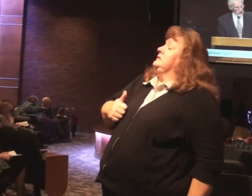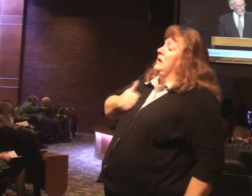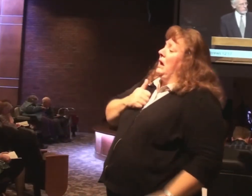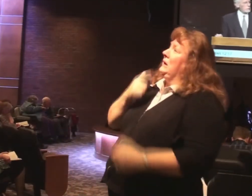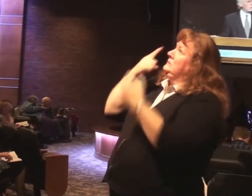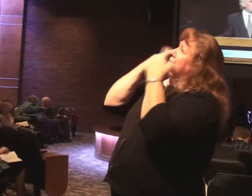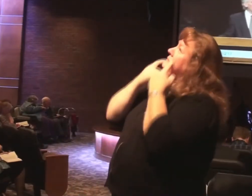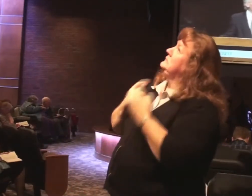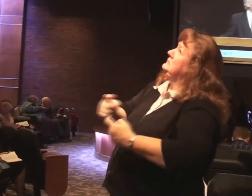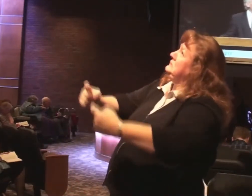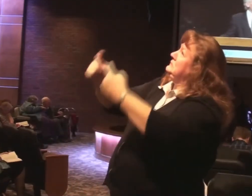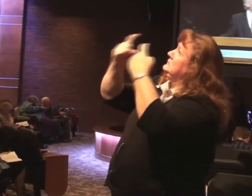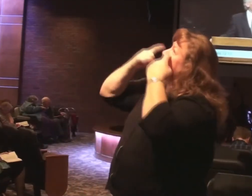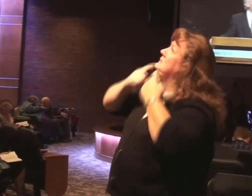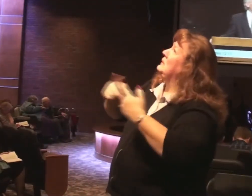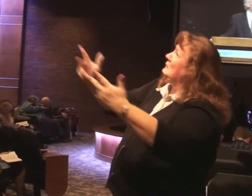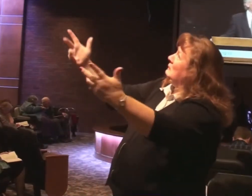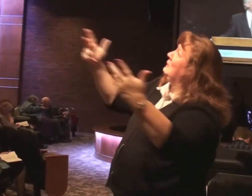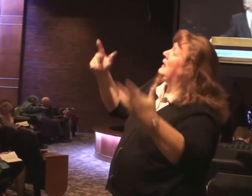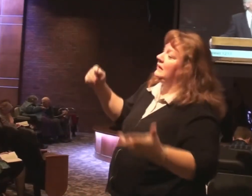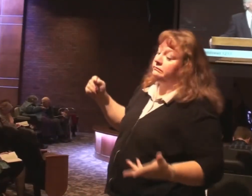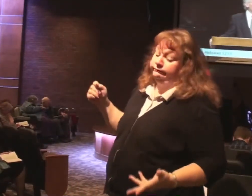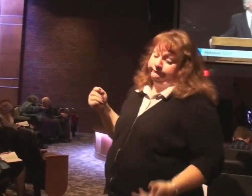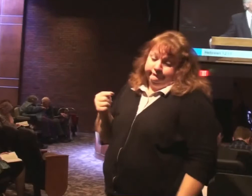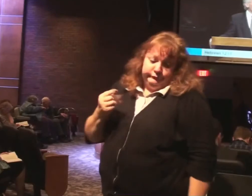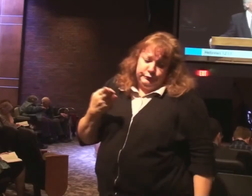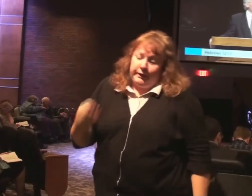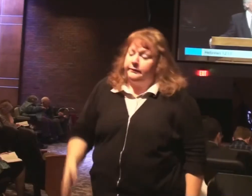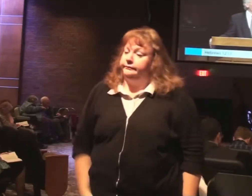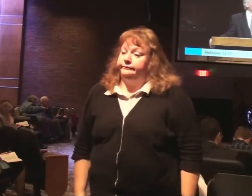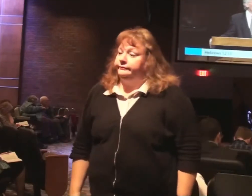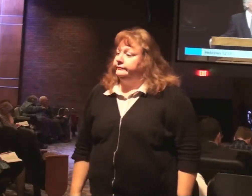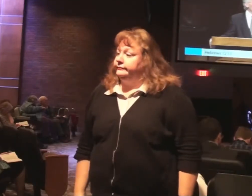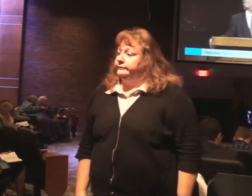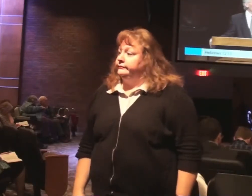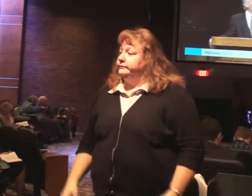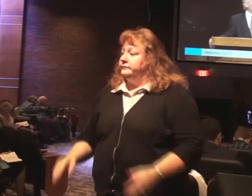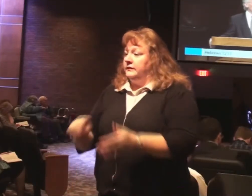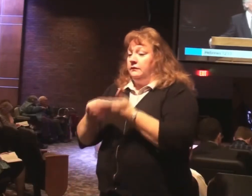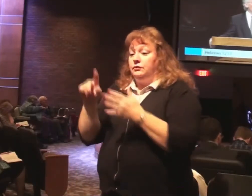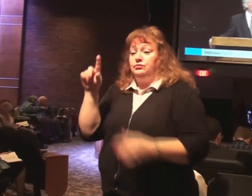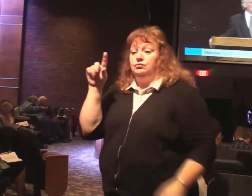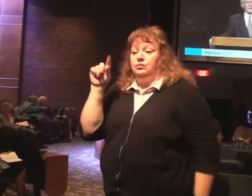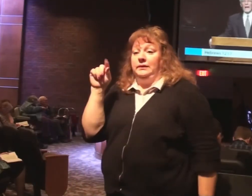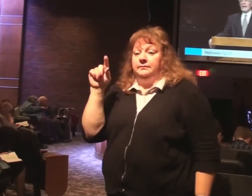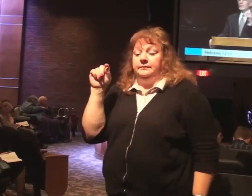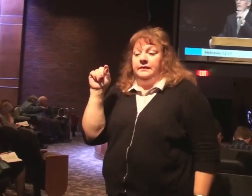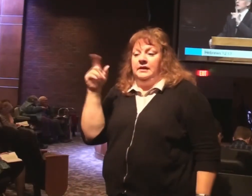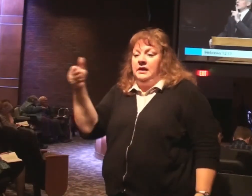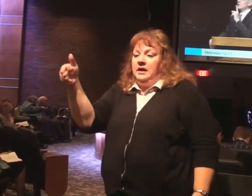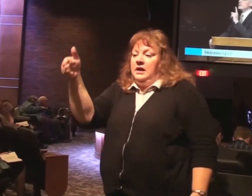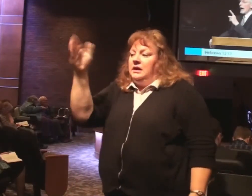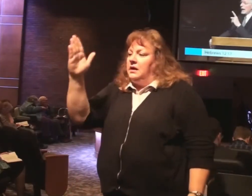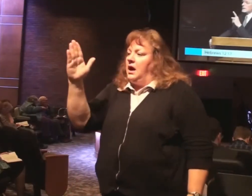Remember we read in Deuteronomy 29. It would have been verse 20. God will not